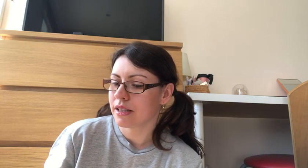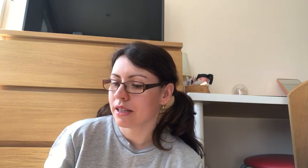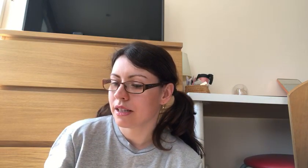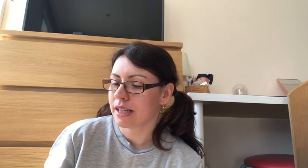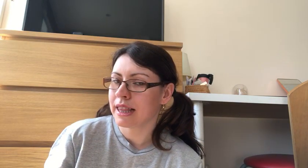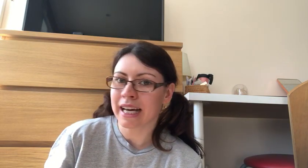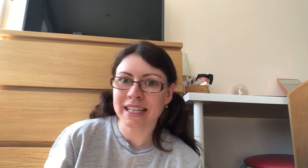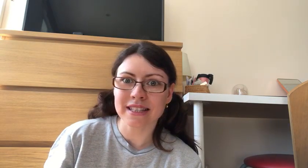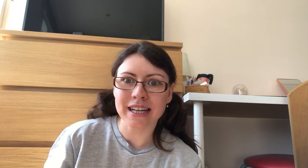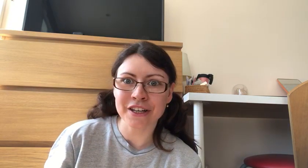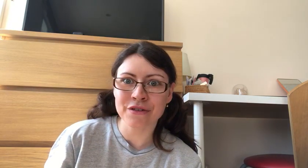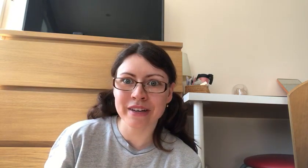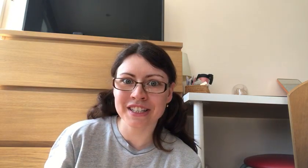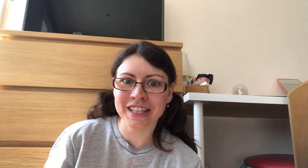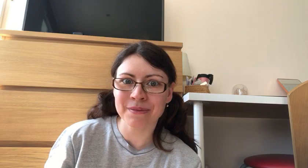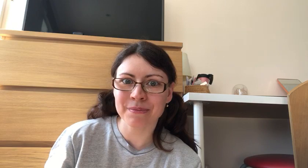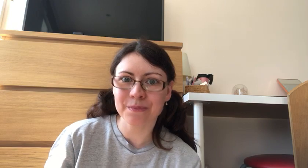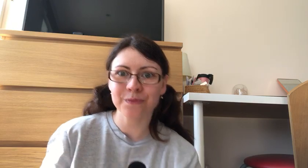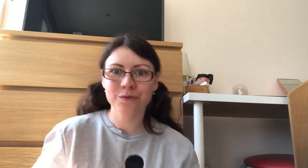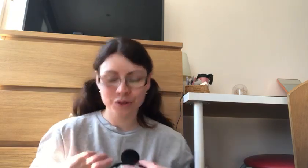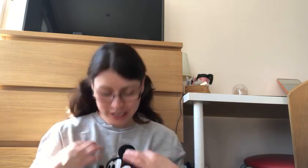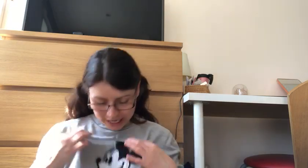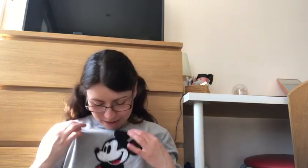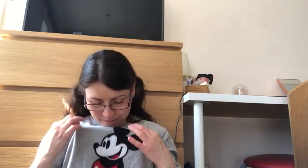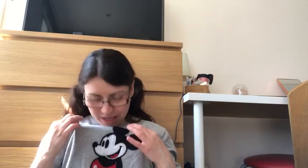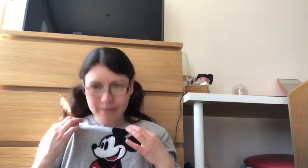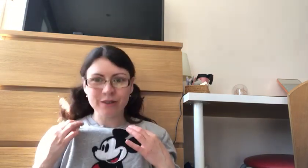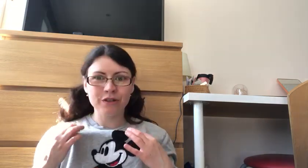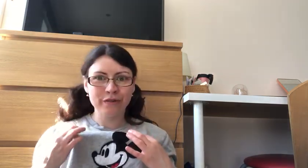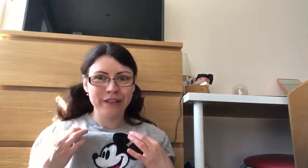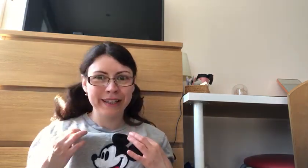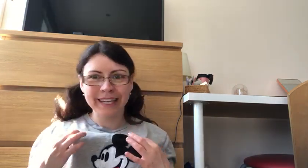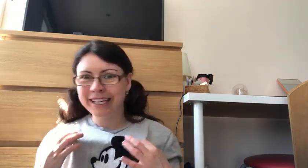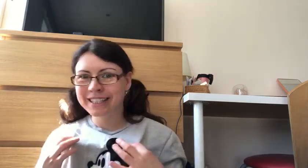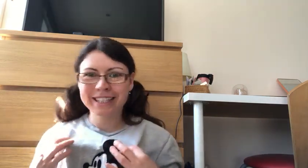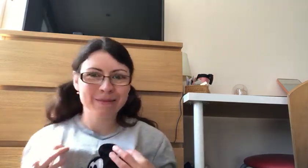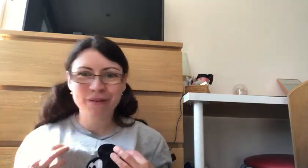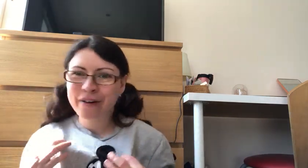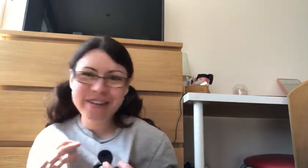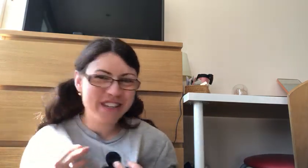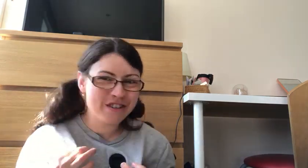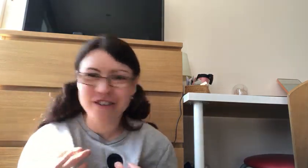now lions are you ready mickey mouse do you think lions can be very good